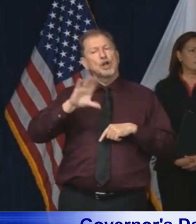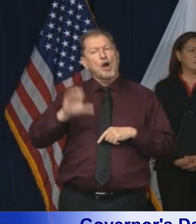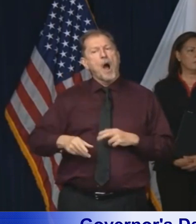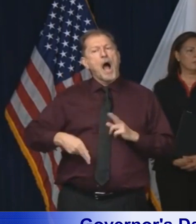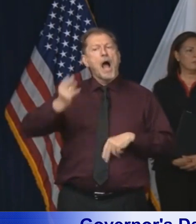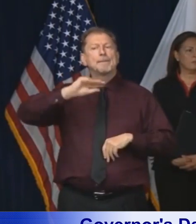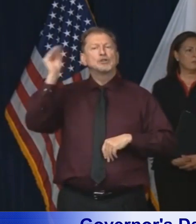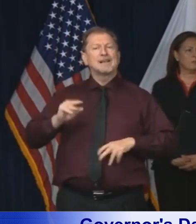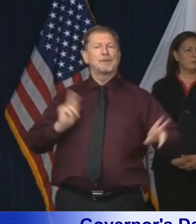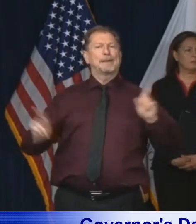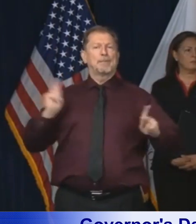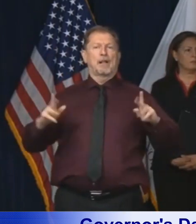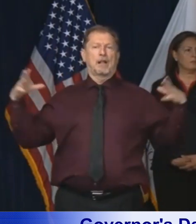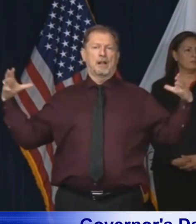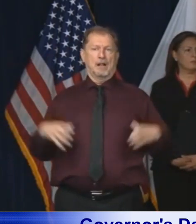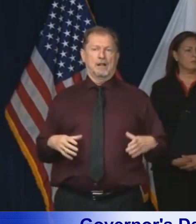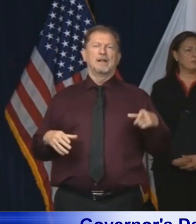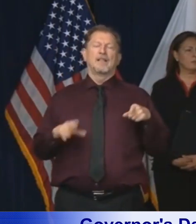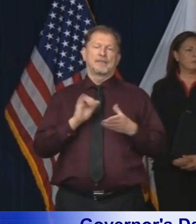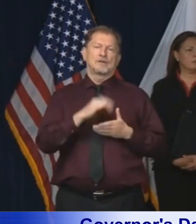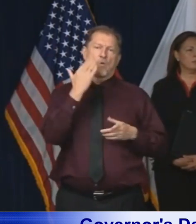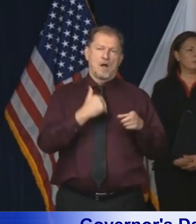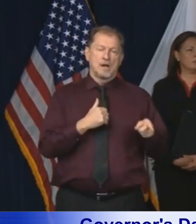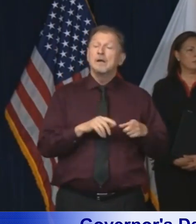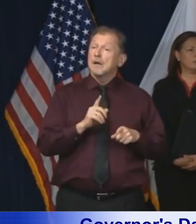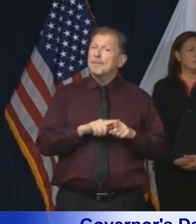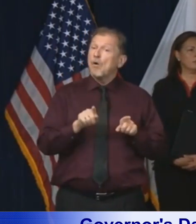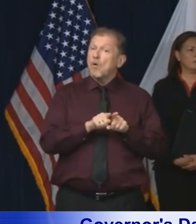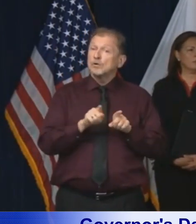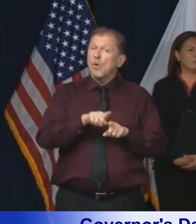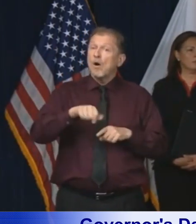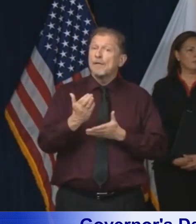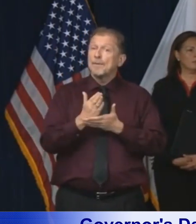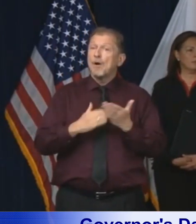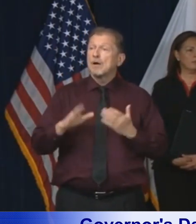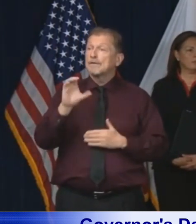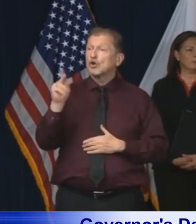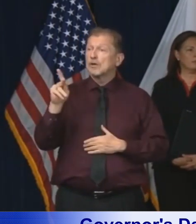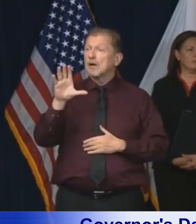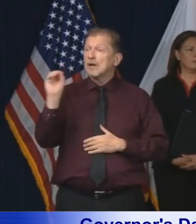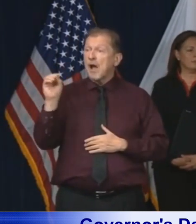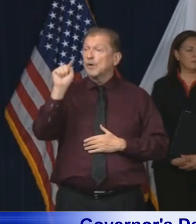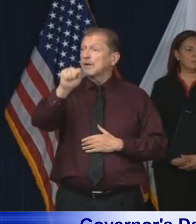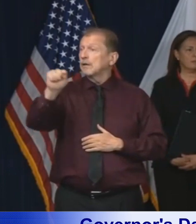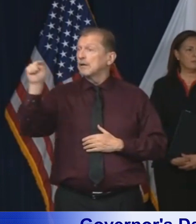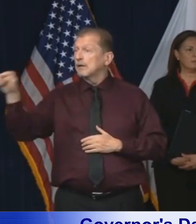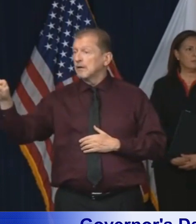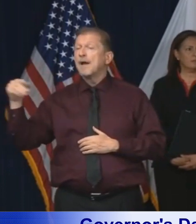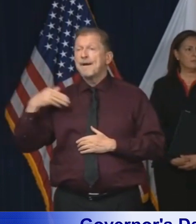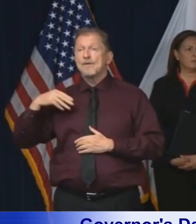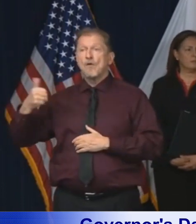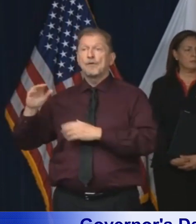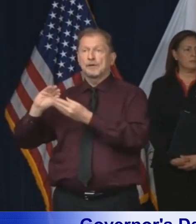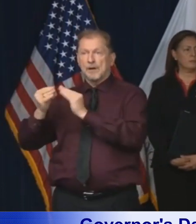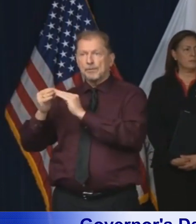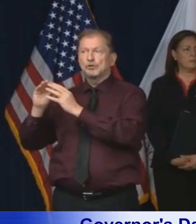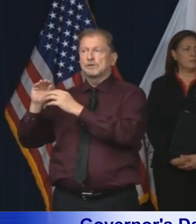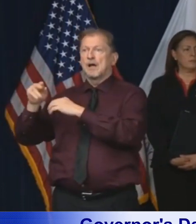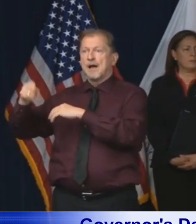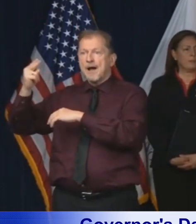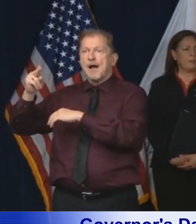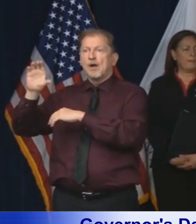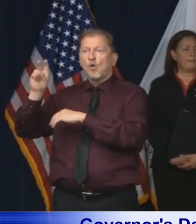also have, in outer areas of Cook County, which also have very severe cases, you know, numbers of COVID